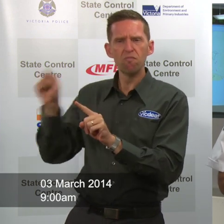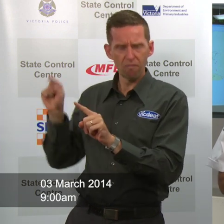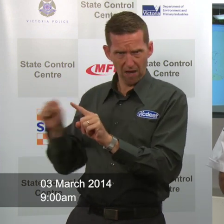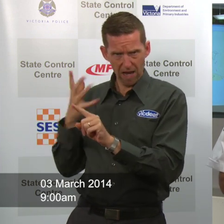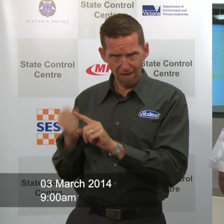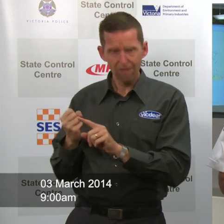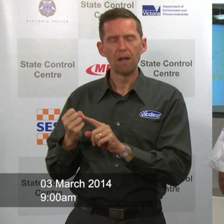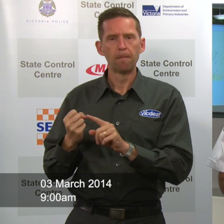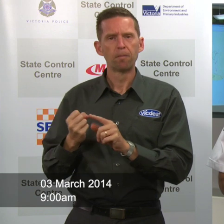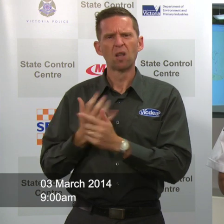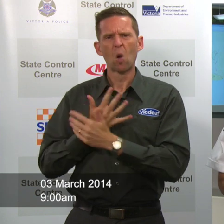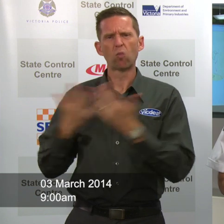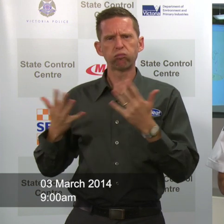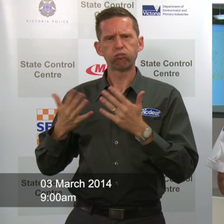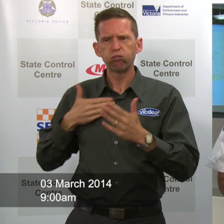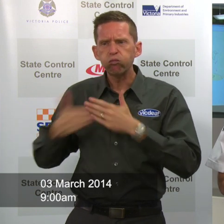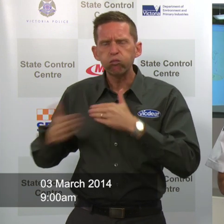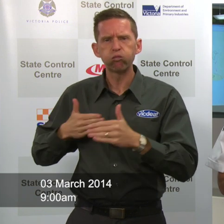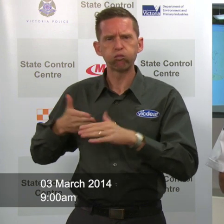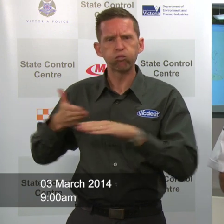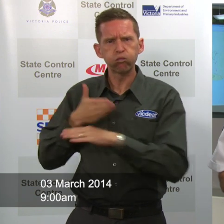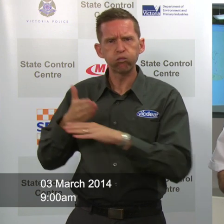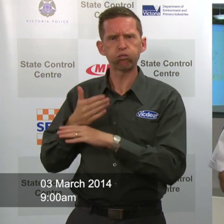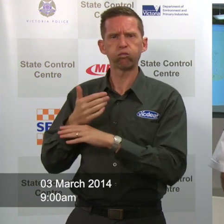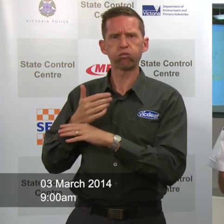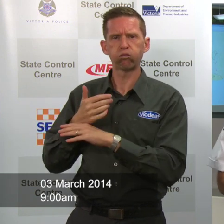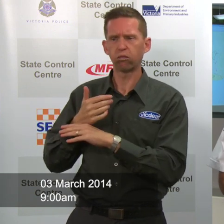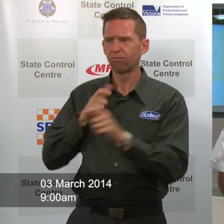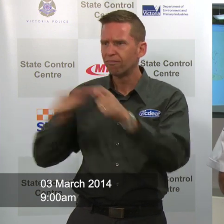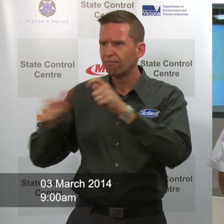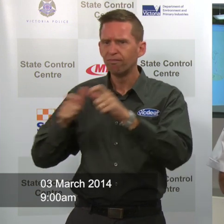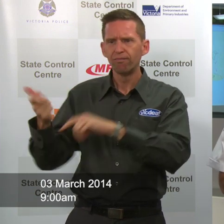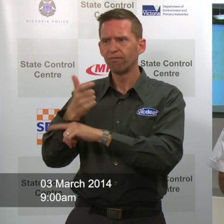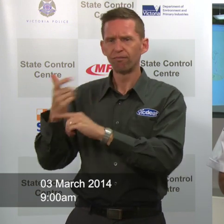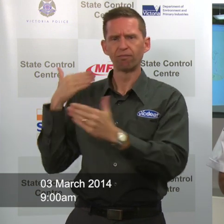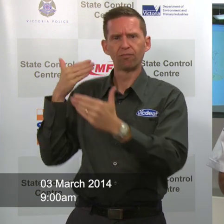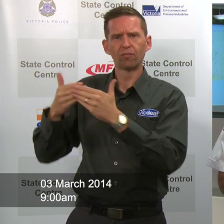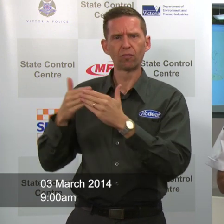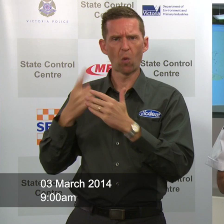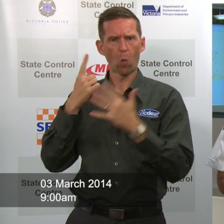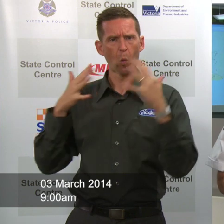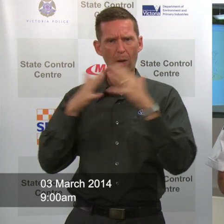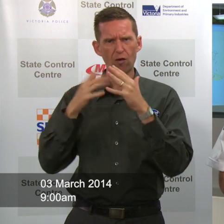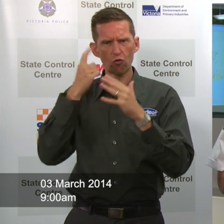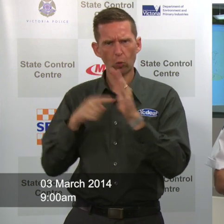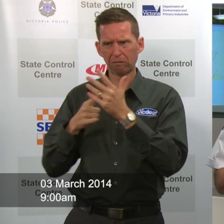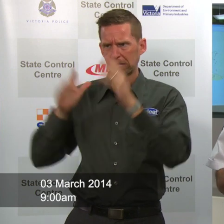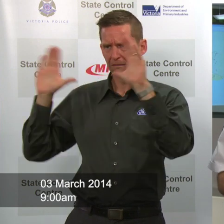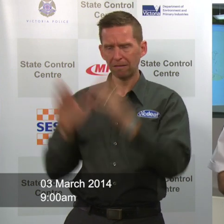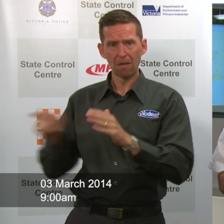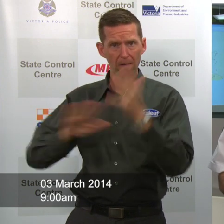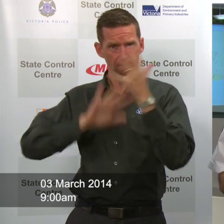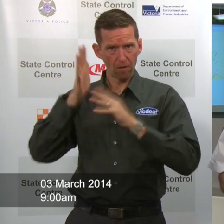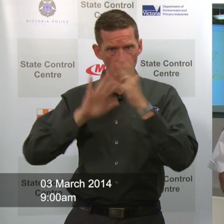been significant work done in the last last week about bringing them to to somewhat of containment and although it's still